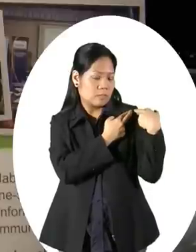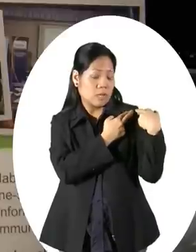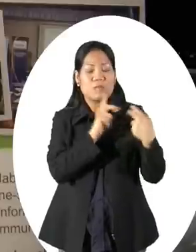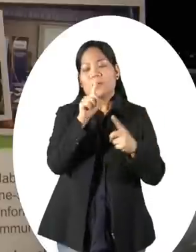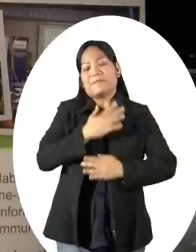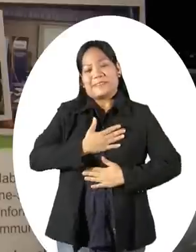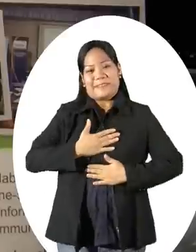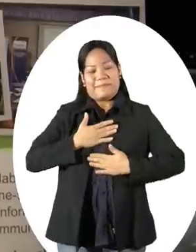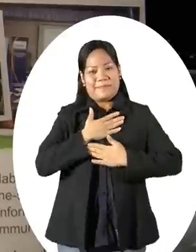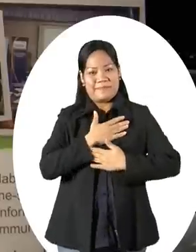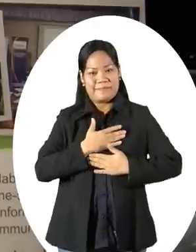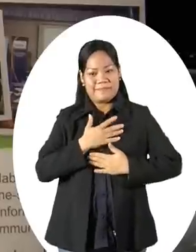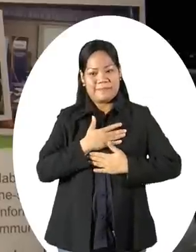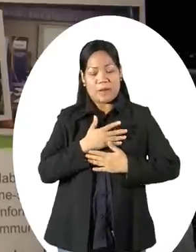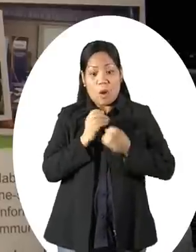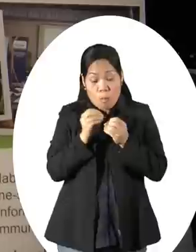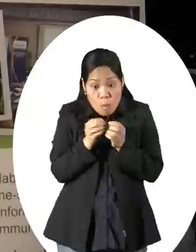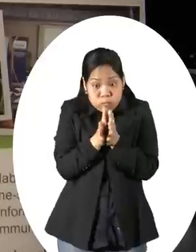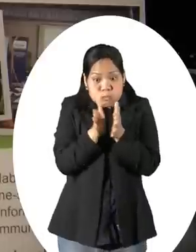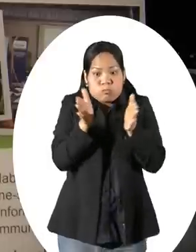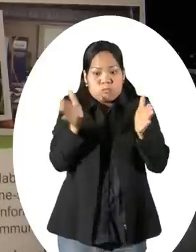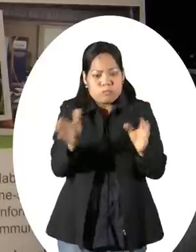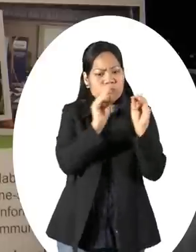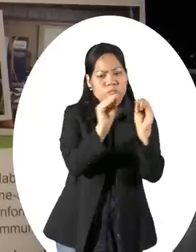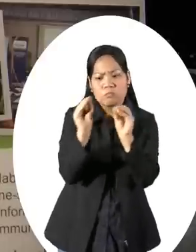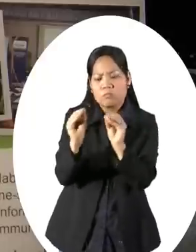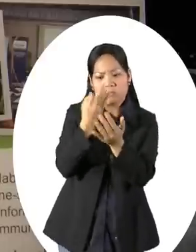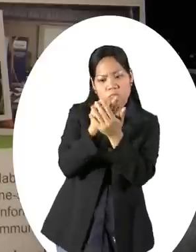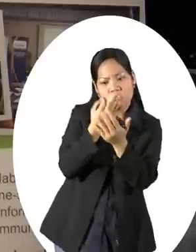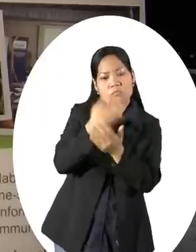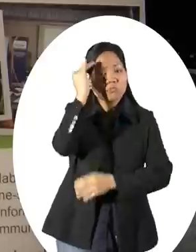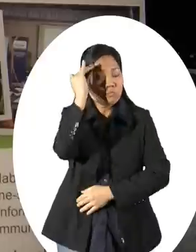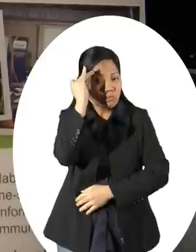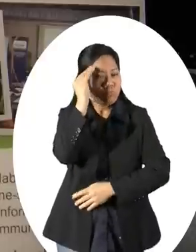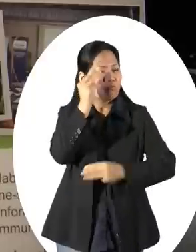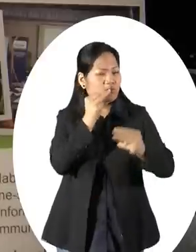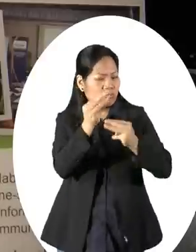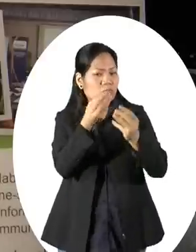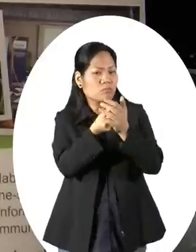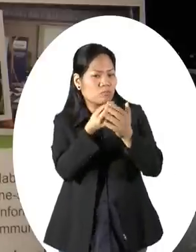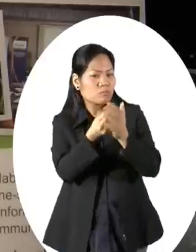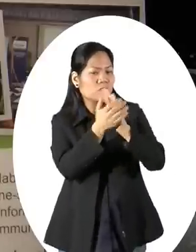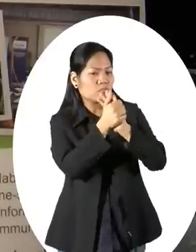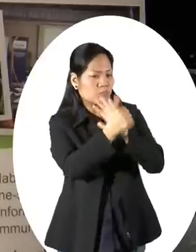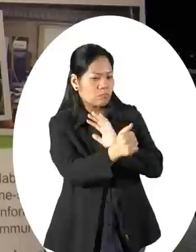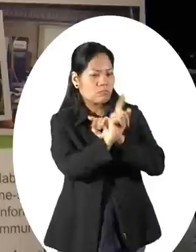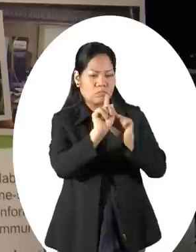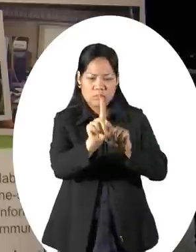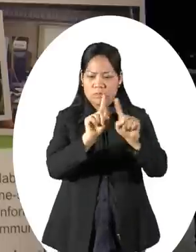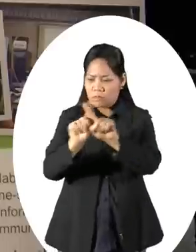very happy to just expand financial knowledge or basic money management skills across all levels of society.